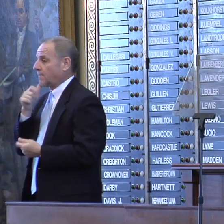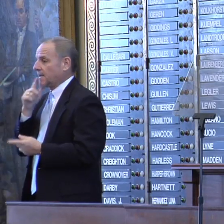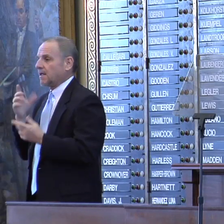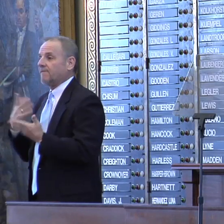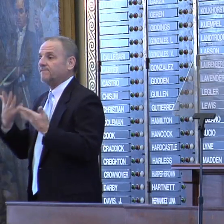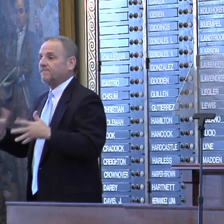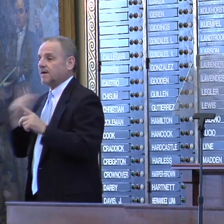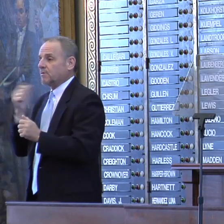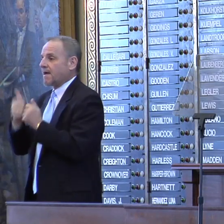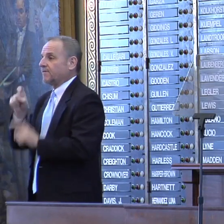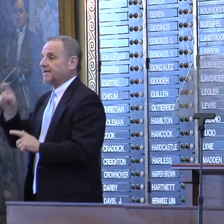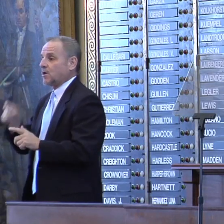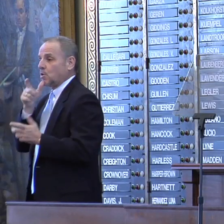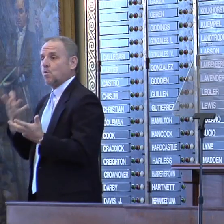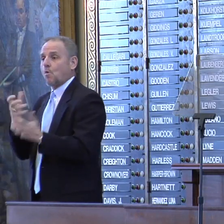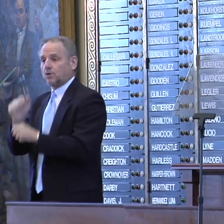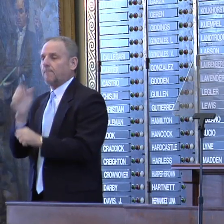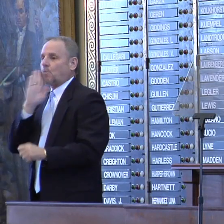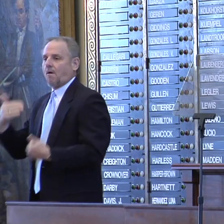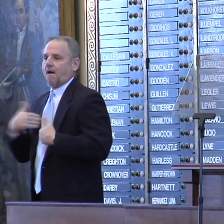Texan who wants a job has a job.